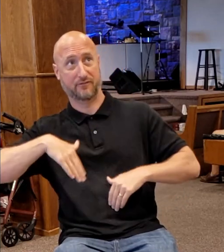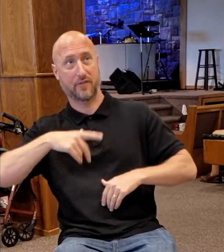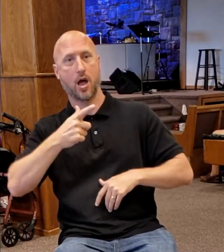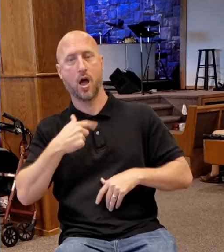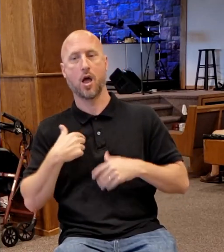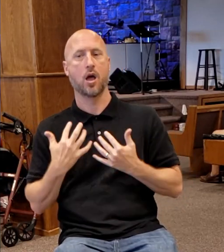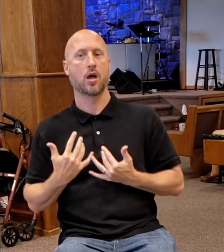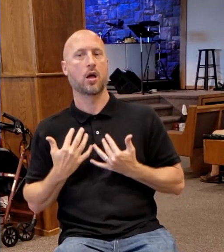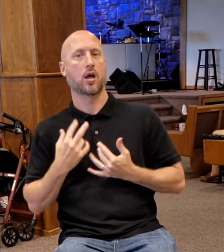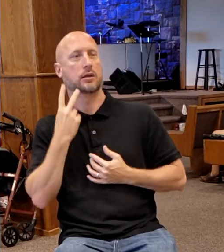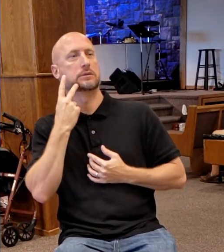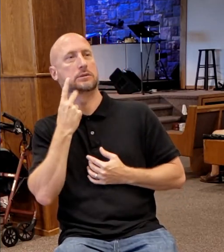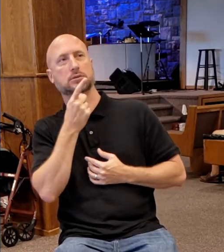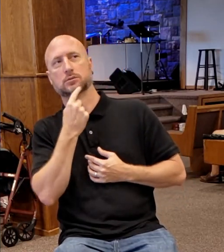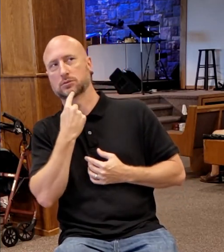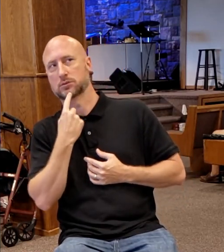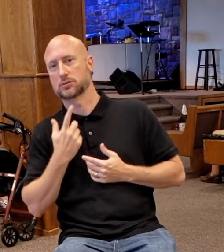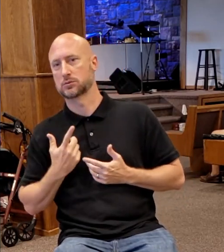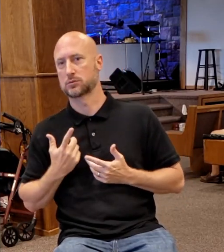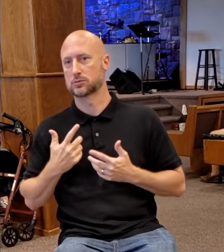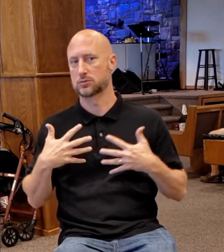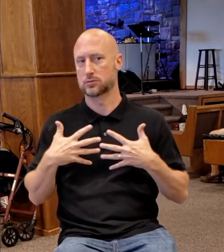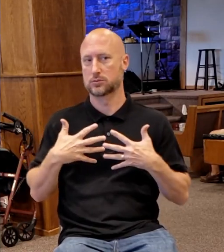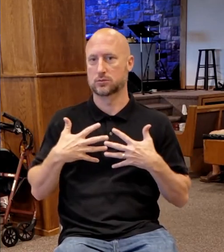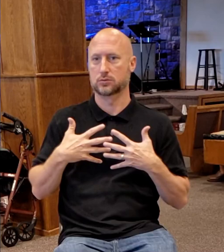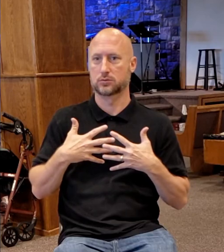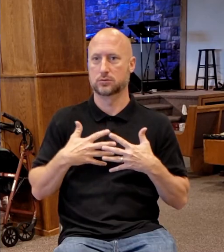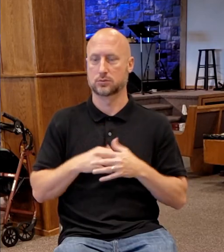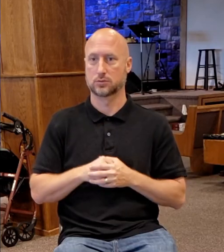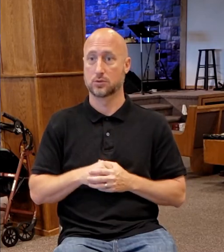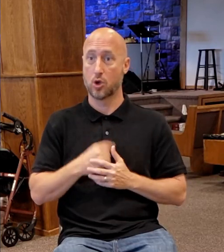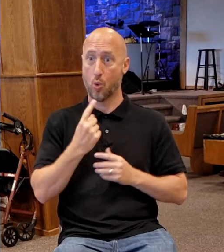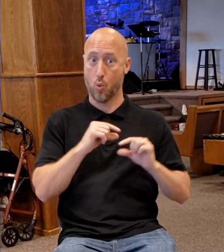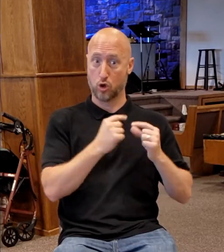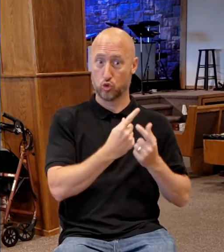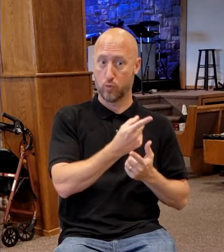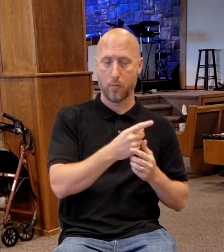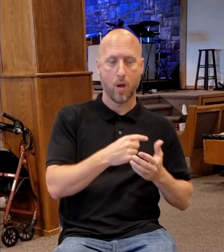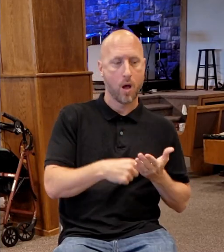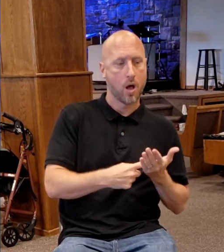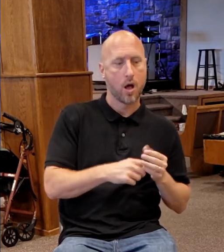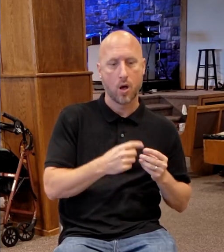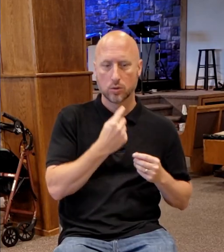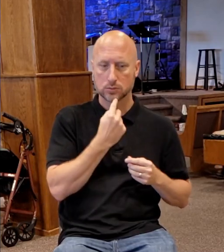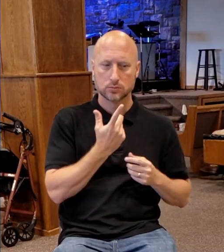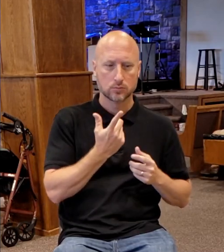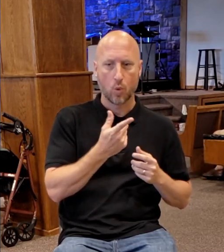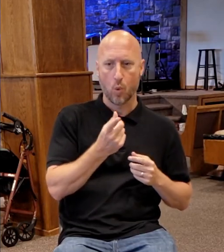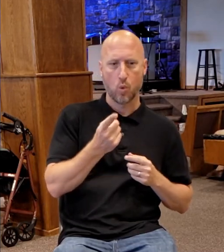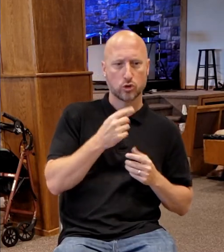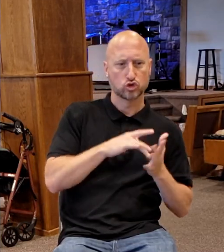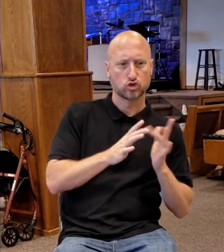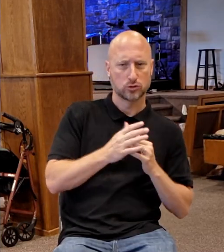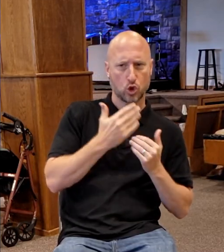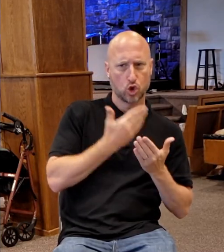then with these two groups. Because there's the one group that's saying, no, he's good. He's good.